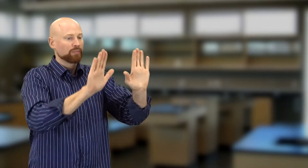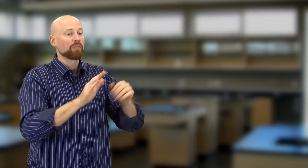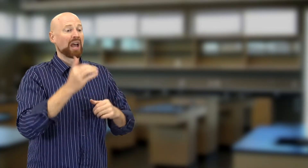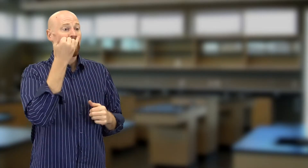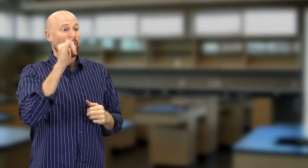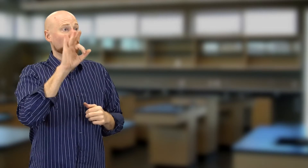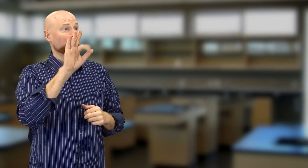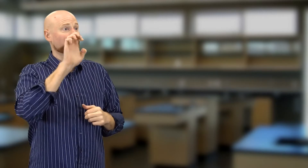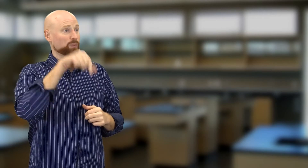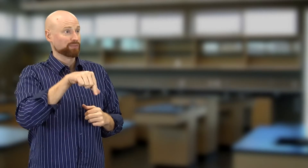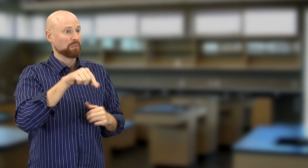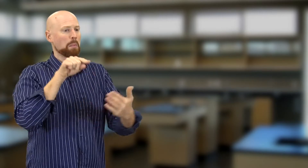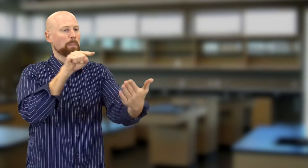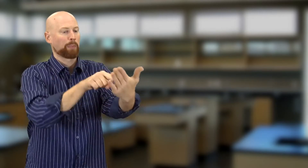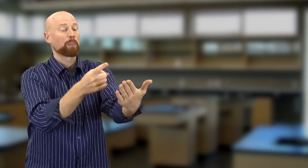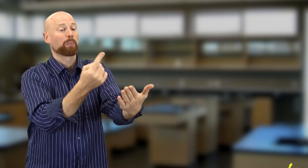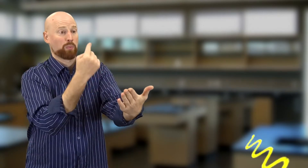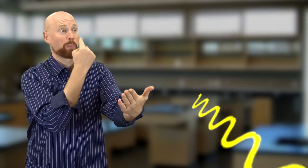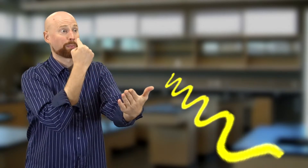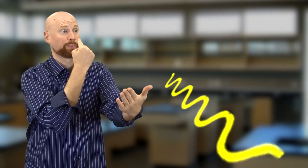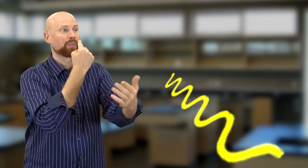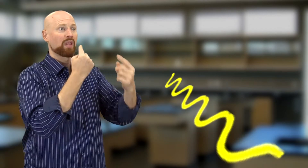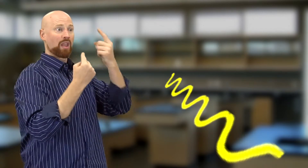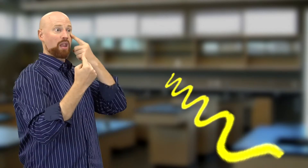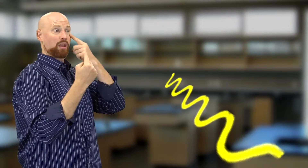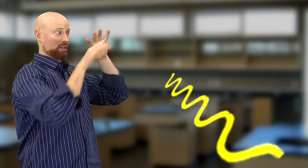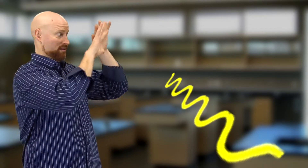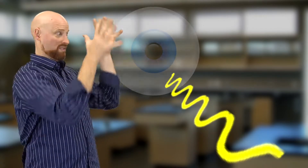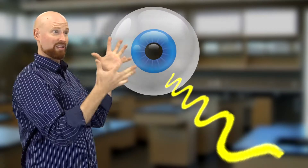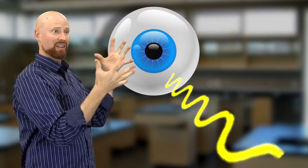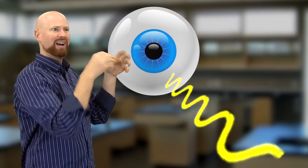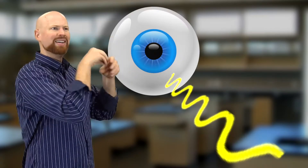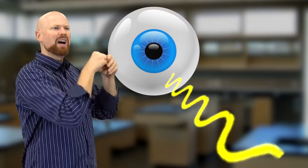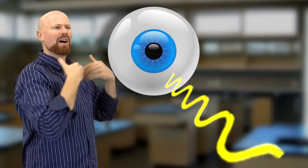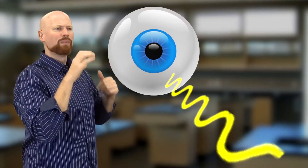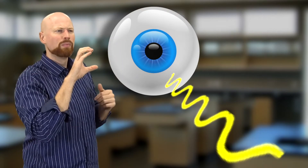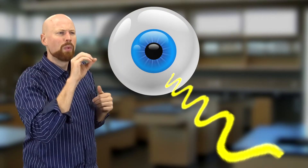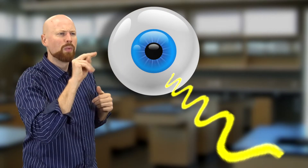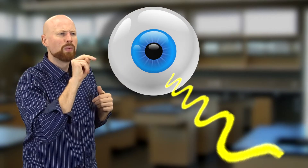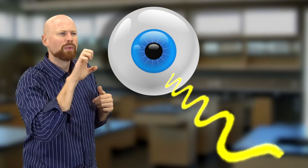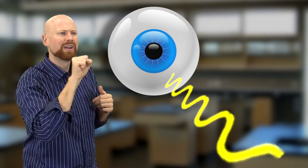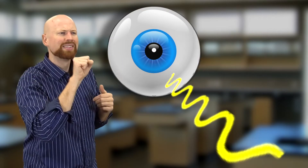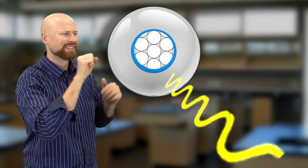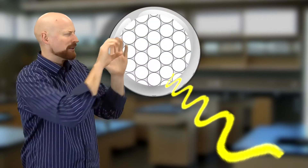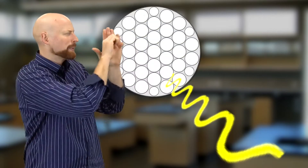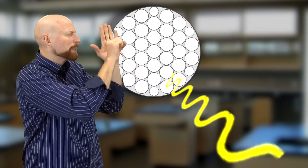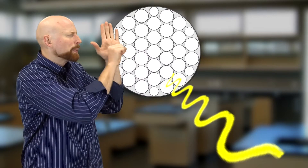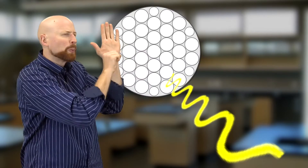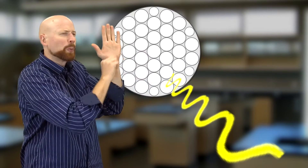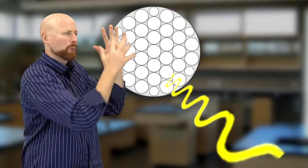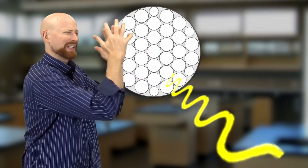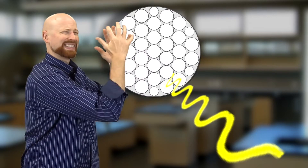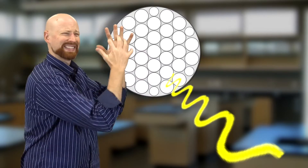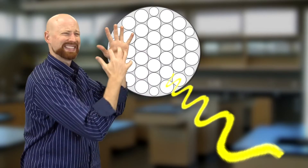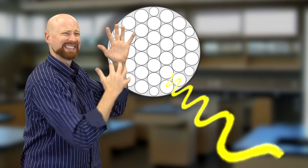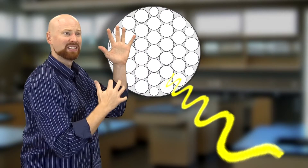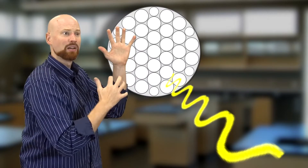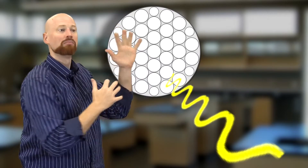works. So, in the back of your eye, you have a bunch of what you call cones. Now, there's actually three kinds of those cones.